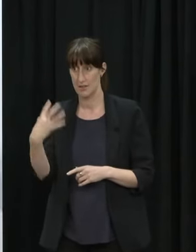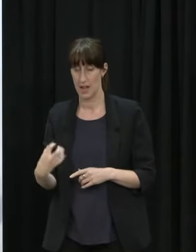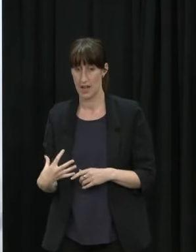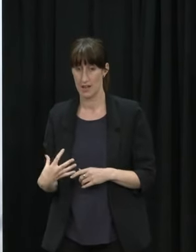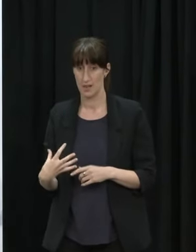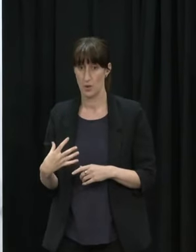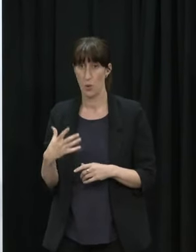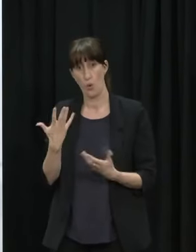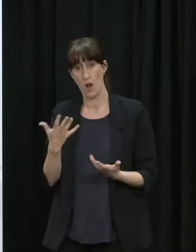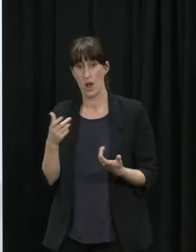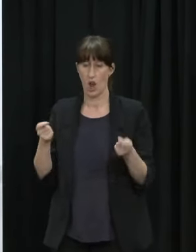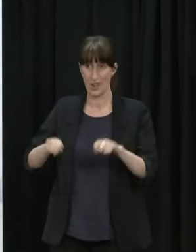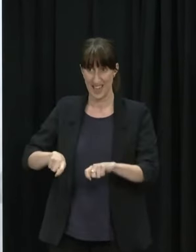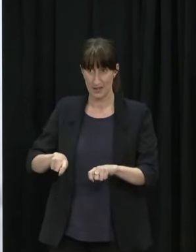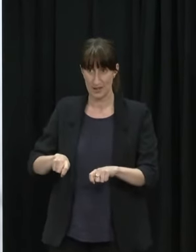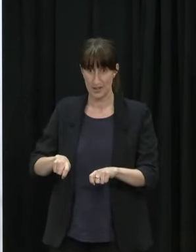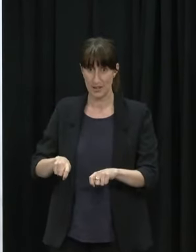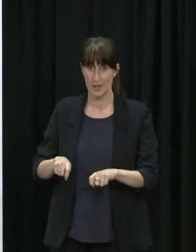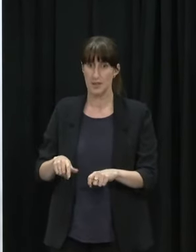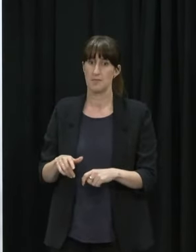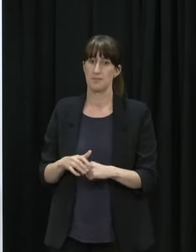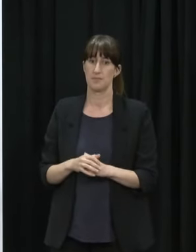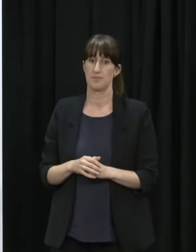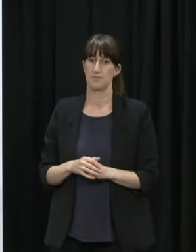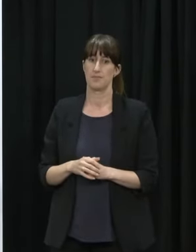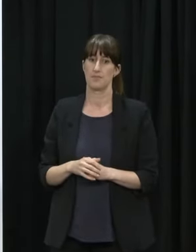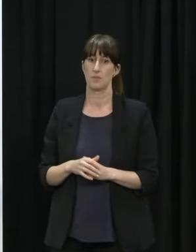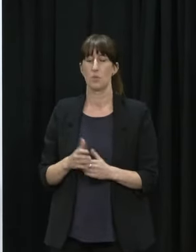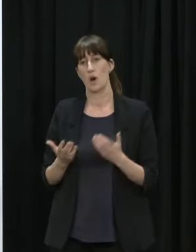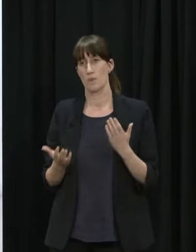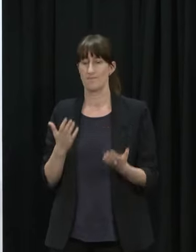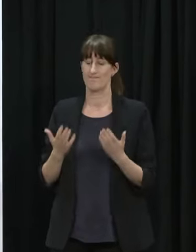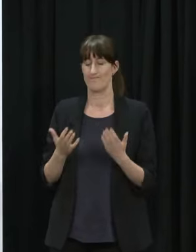things unfold from there question for Dr Delore